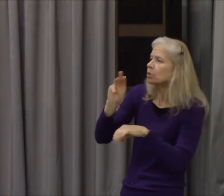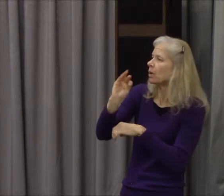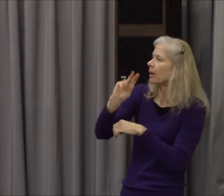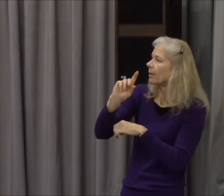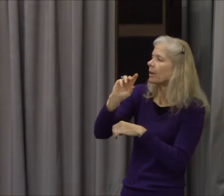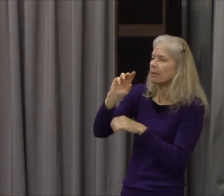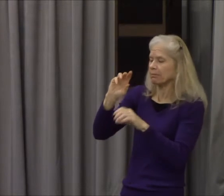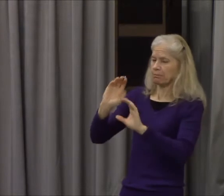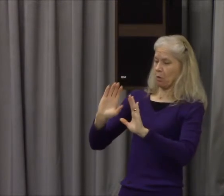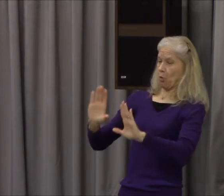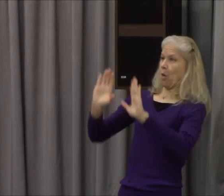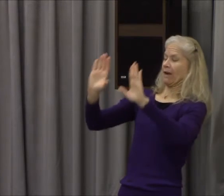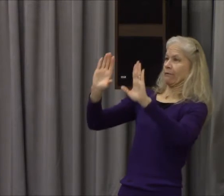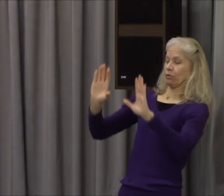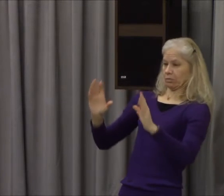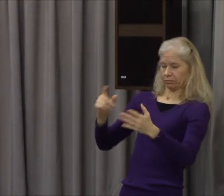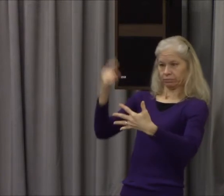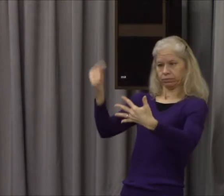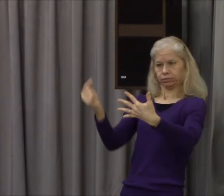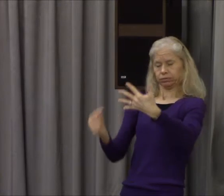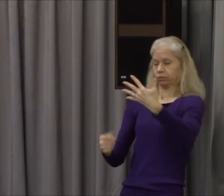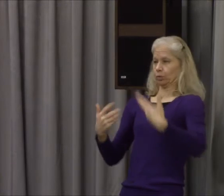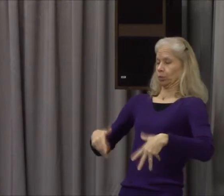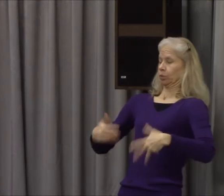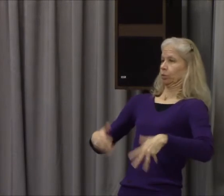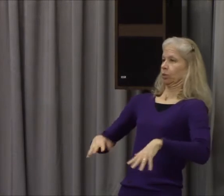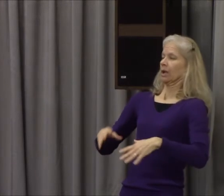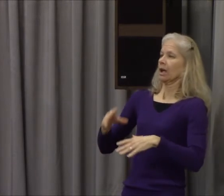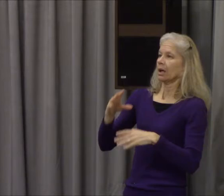during that time who's not a believer